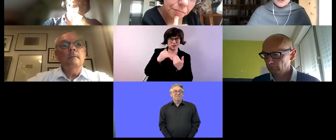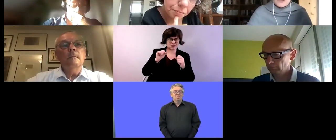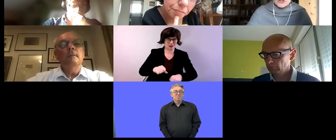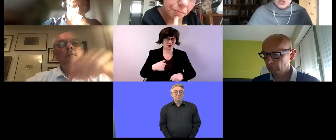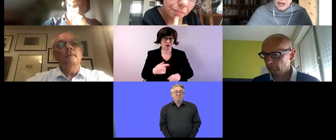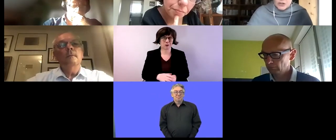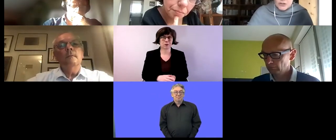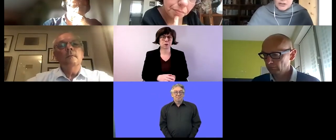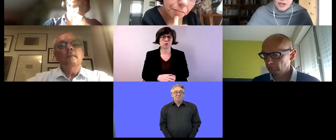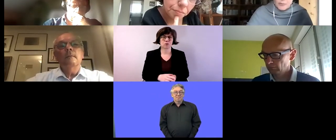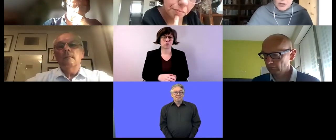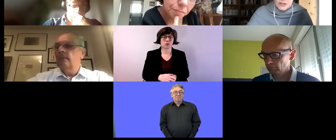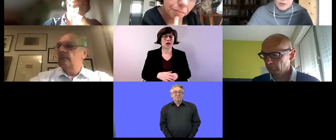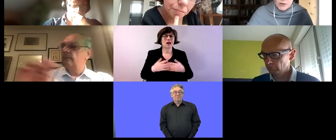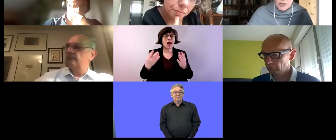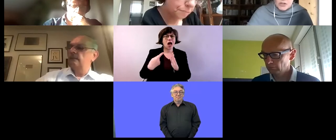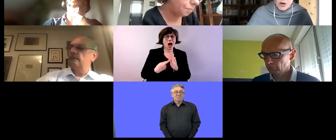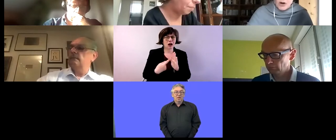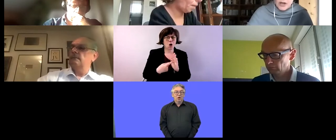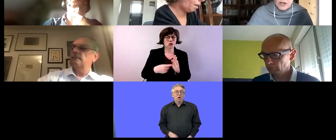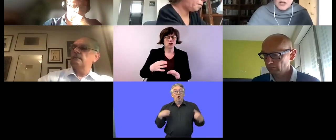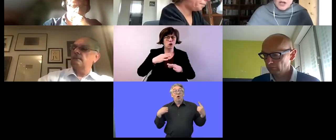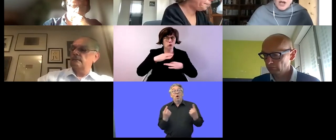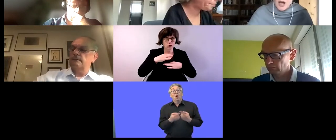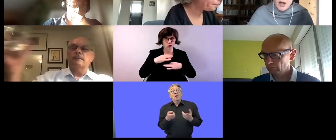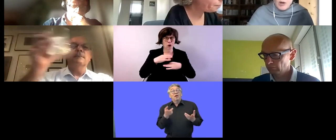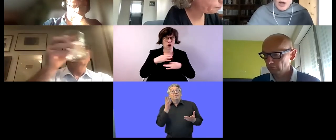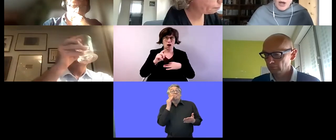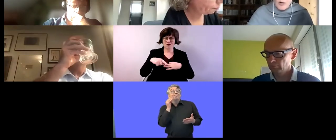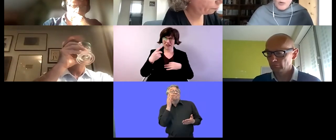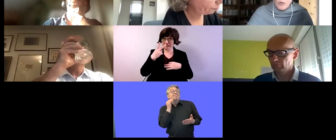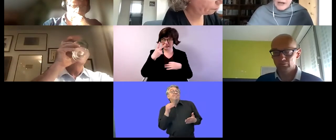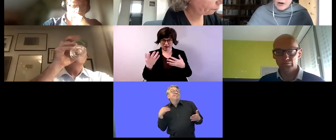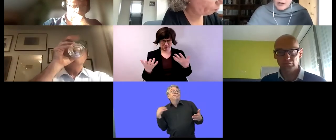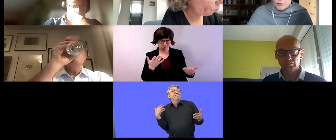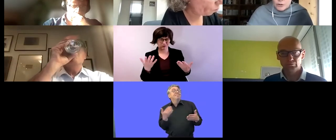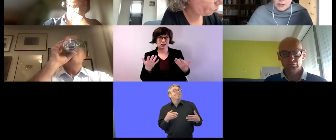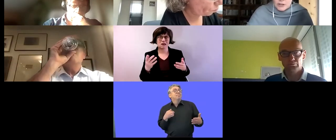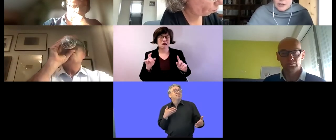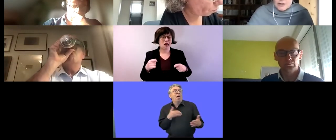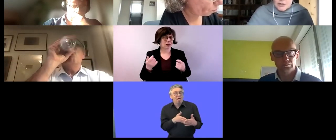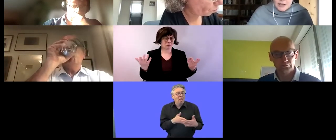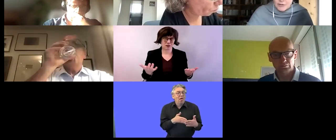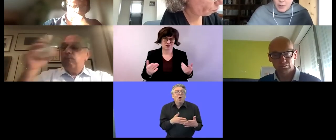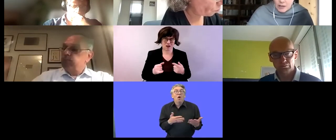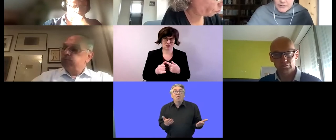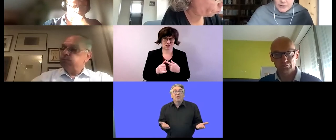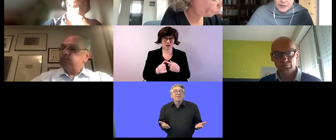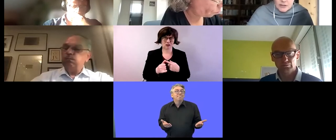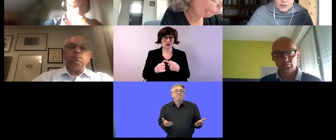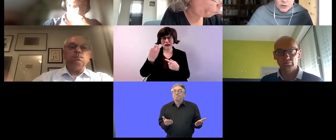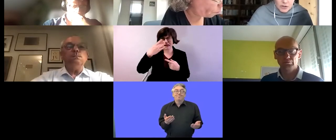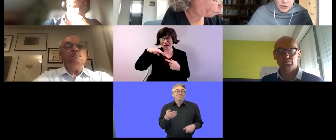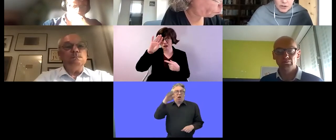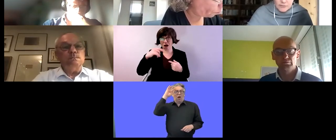what are the challenges that have been experienced are that uh we are good in ireland at having policies